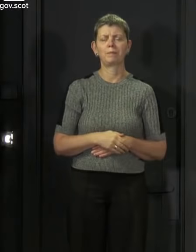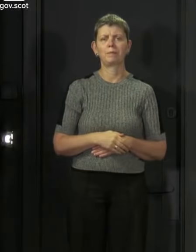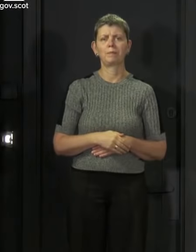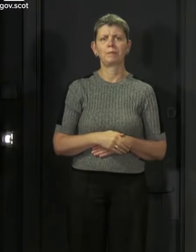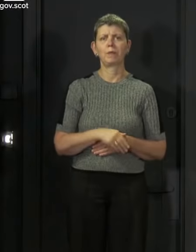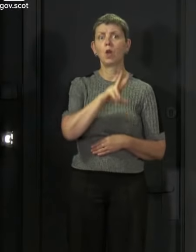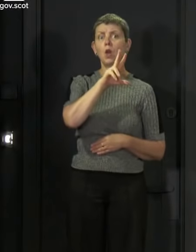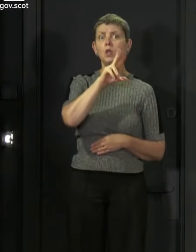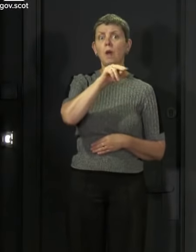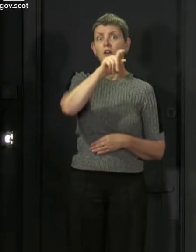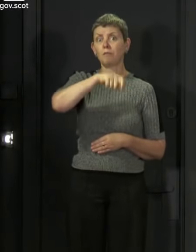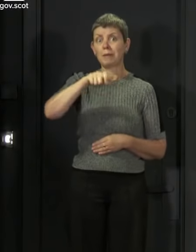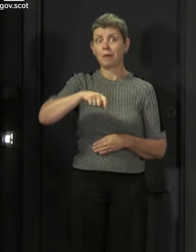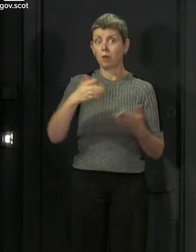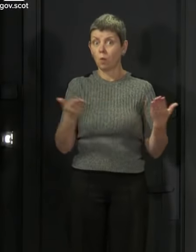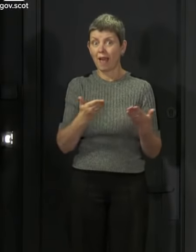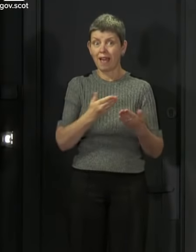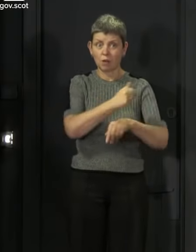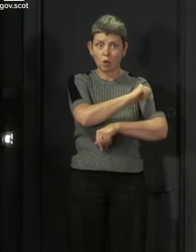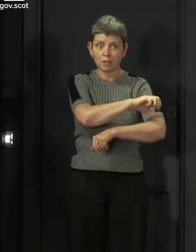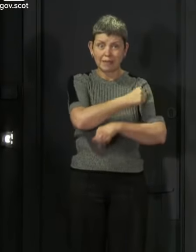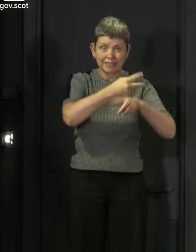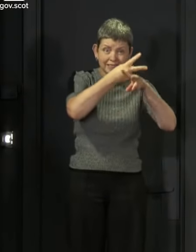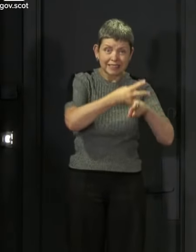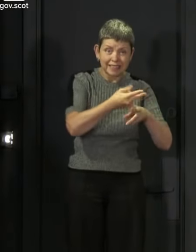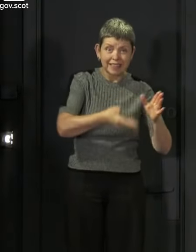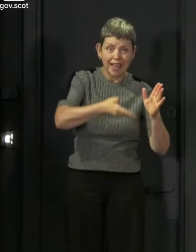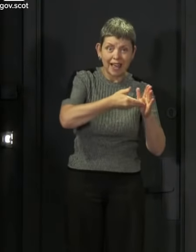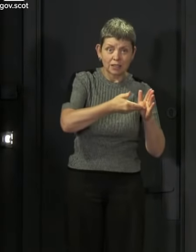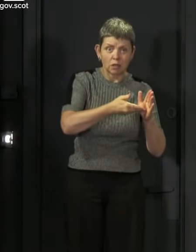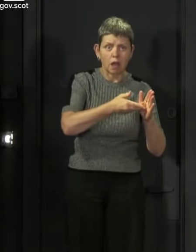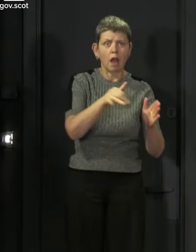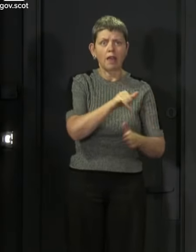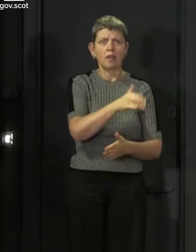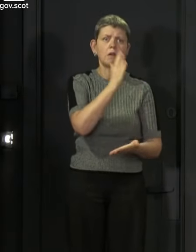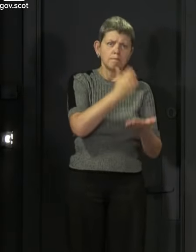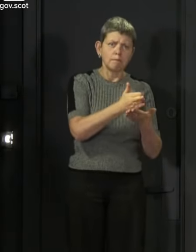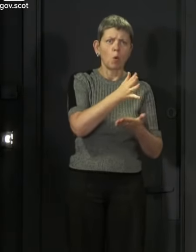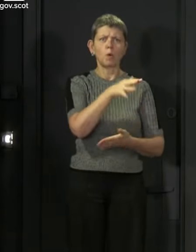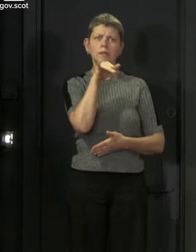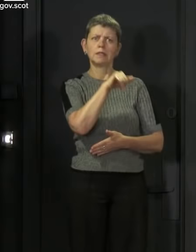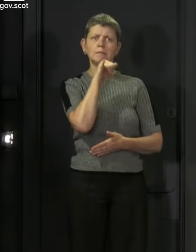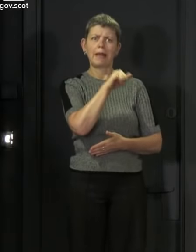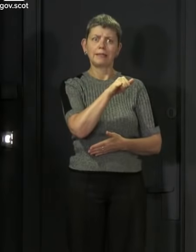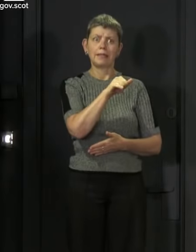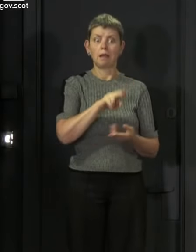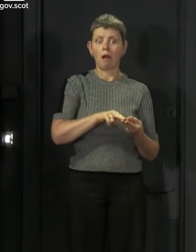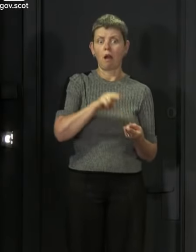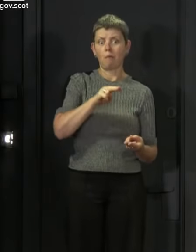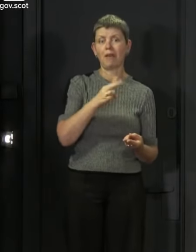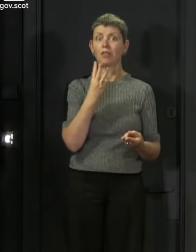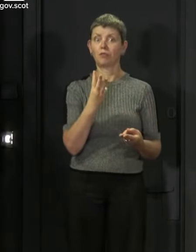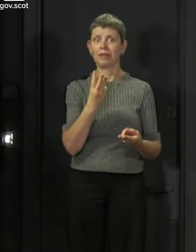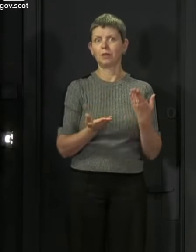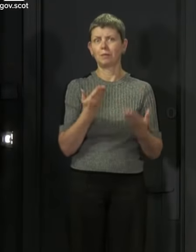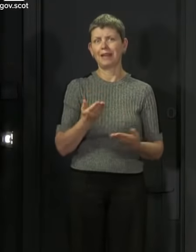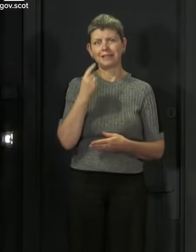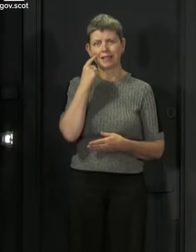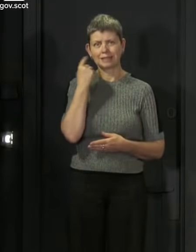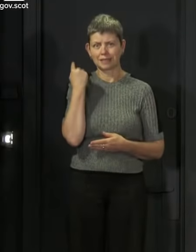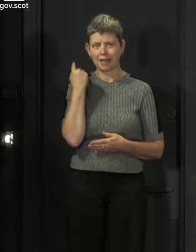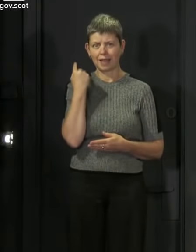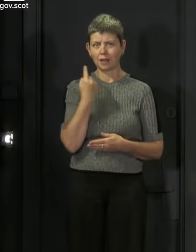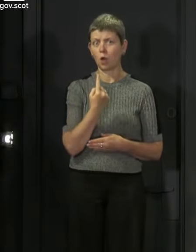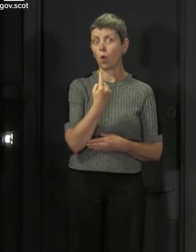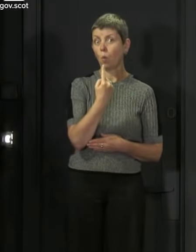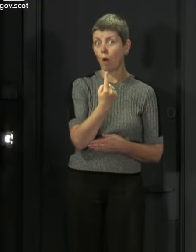12 people last night were in intensive care with confirmed or suspected COVID. That is three more than yesterday. One of